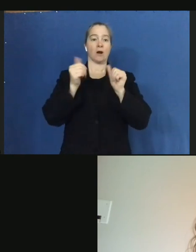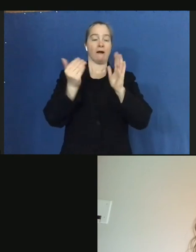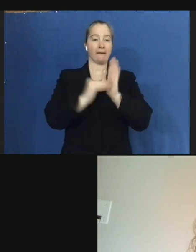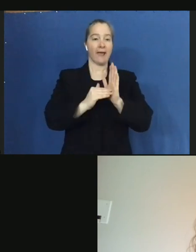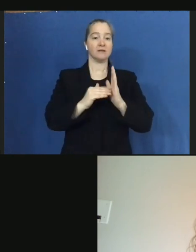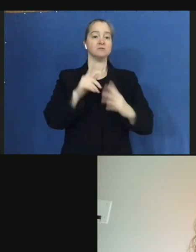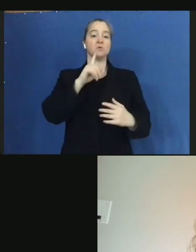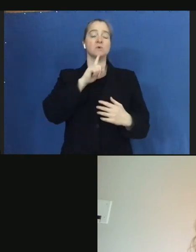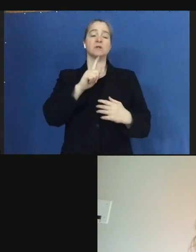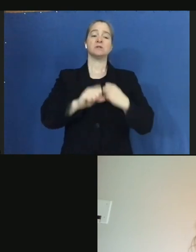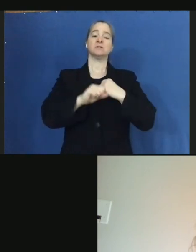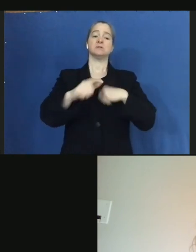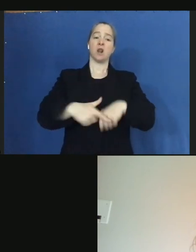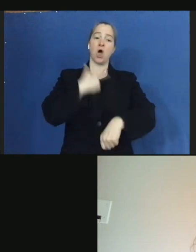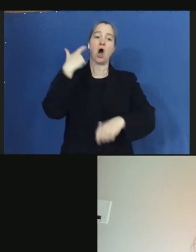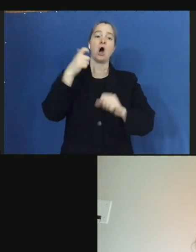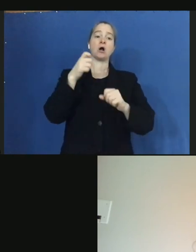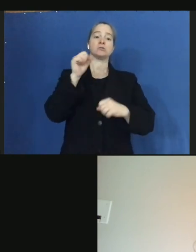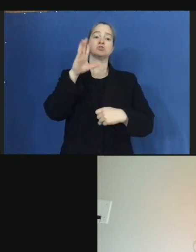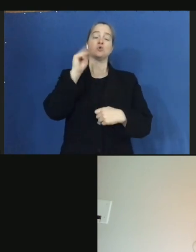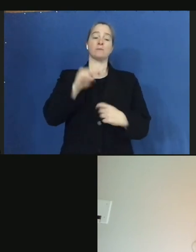having, especially a statewide impact.